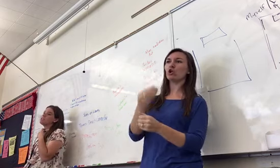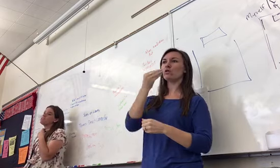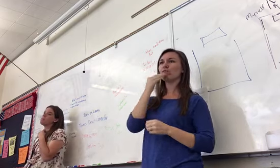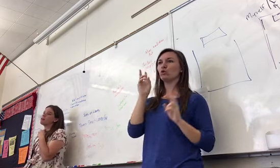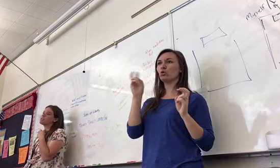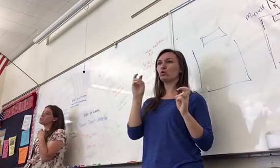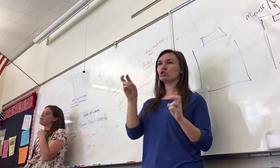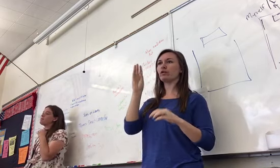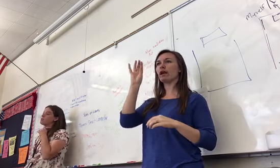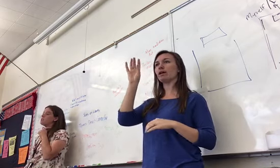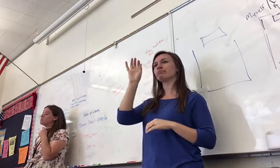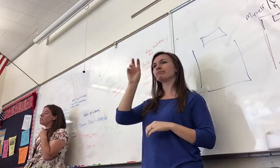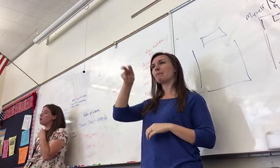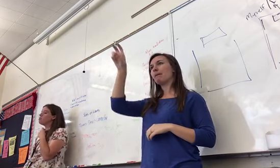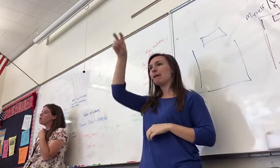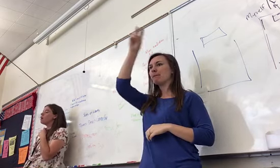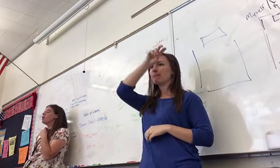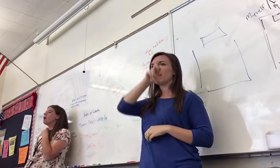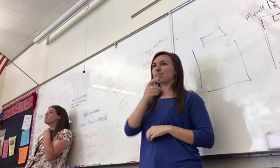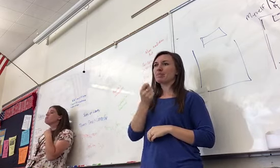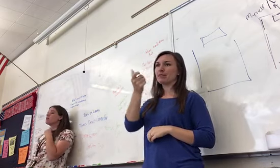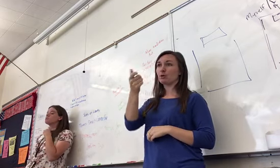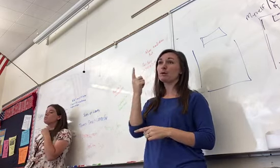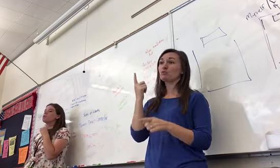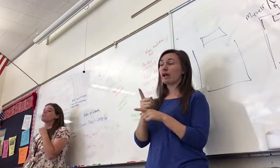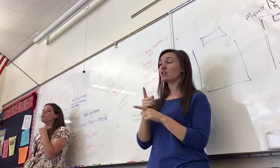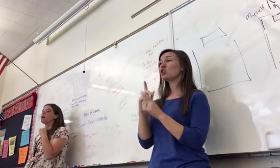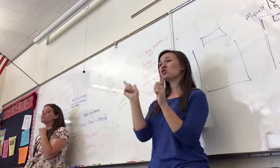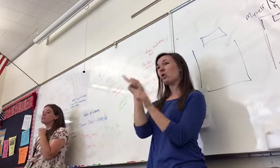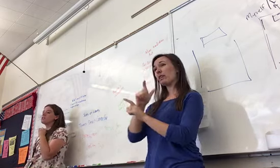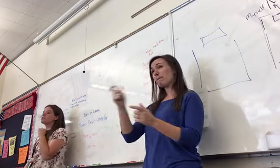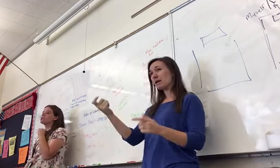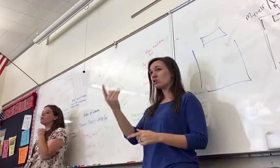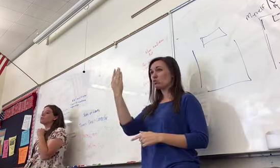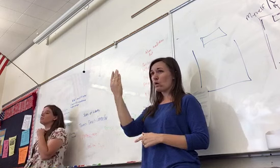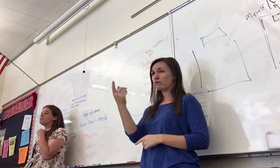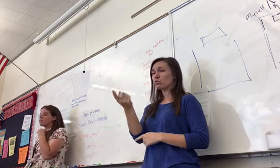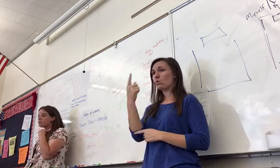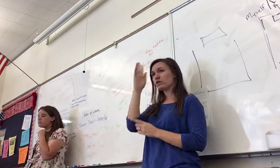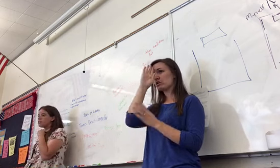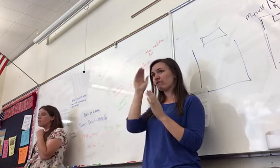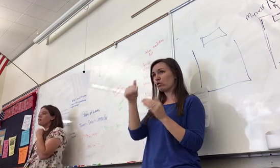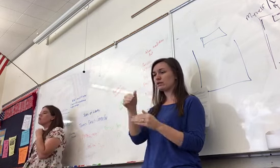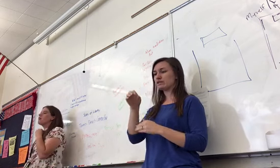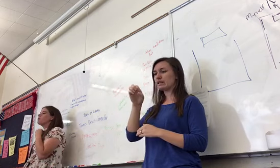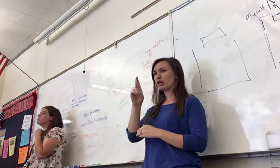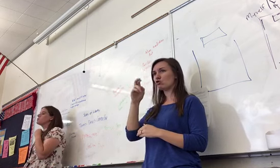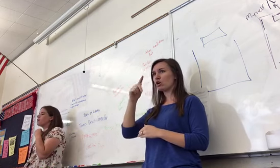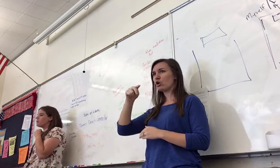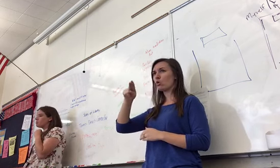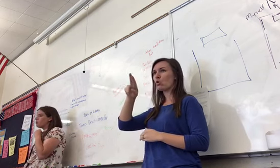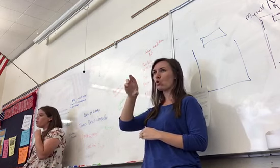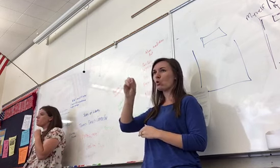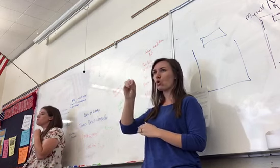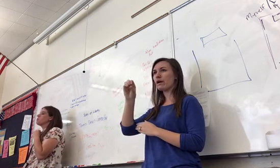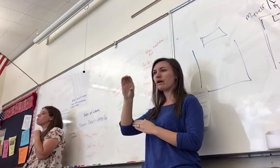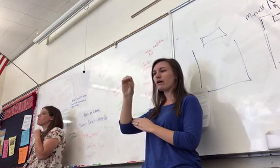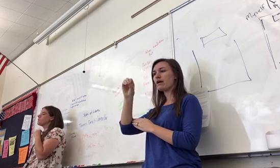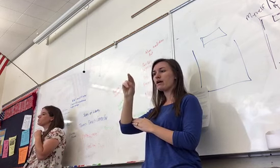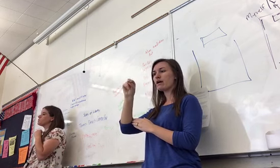Native American tribes you need to know, the biggest one overall is the Iroquois Confederacy. That one is very important. So remember, that's when